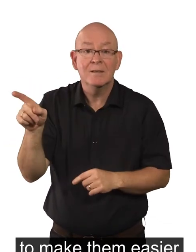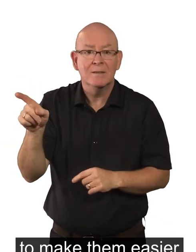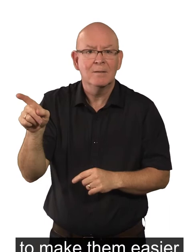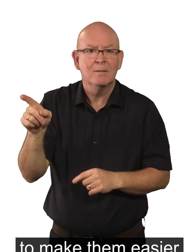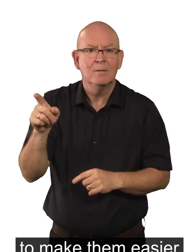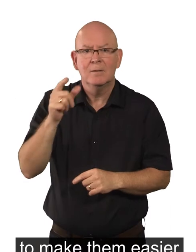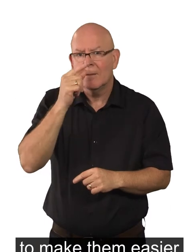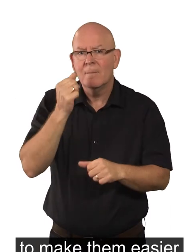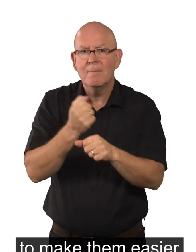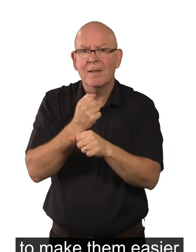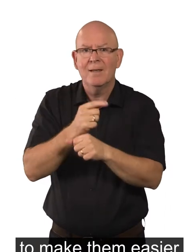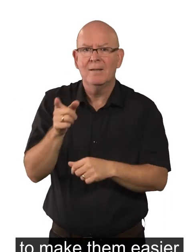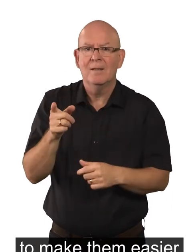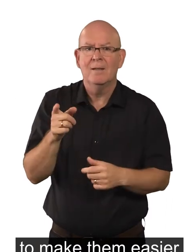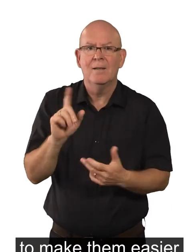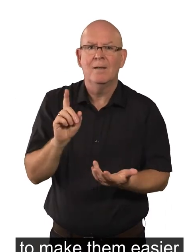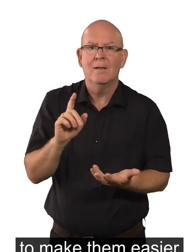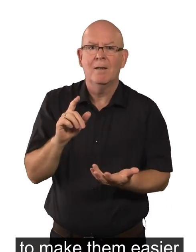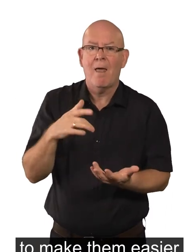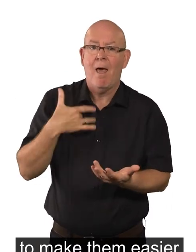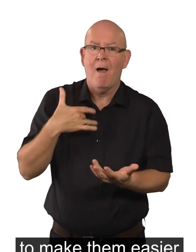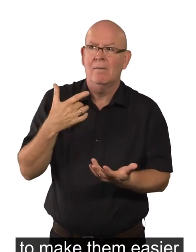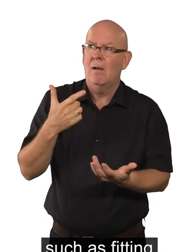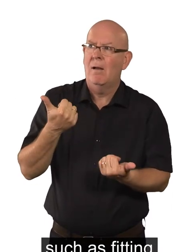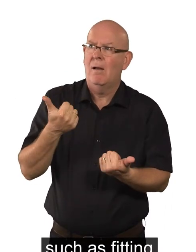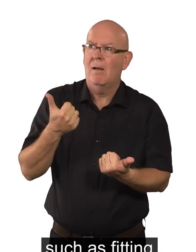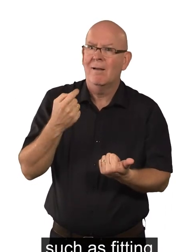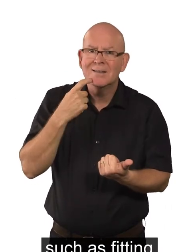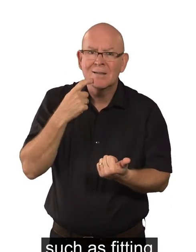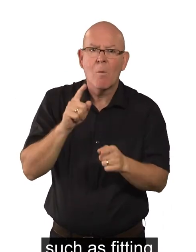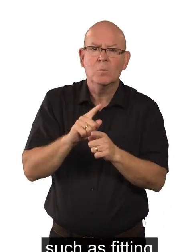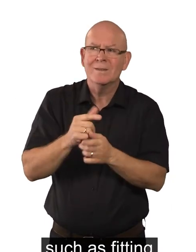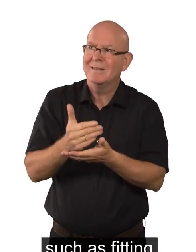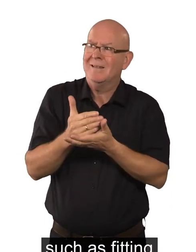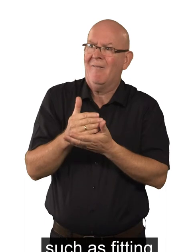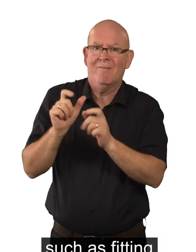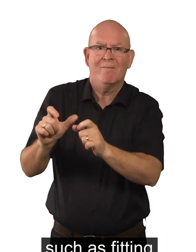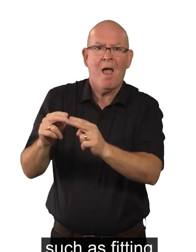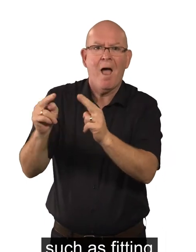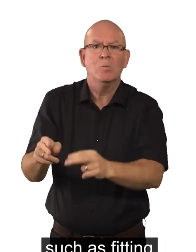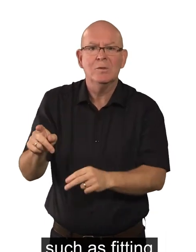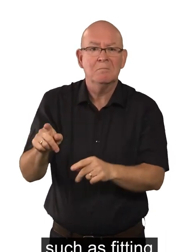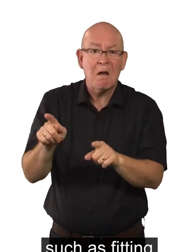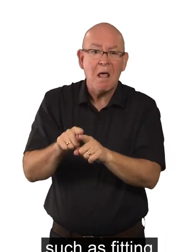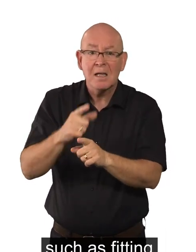to make them easier and safer to live in, such as fitting a ramp or a stir lift.